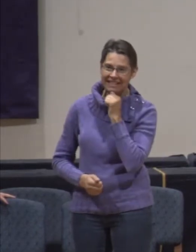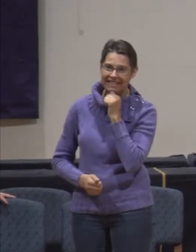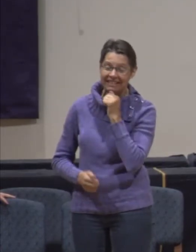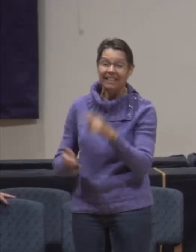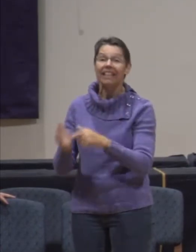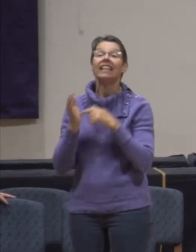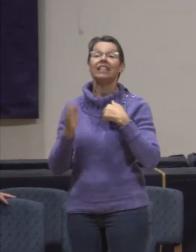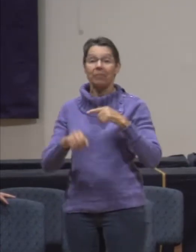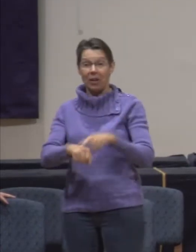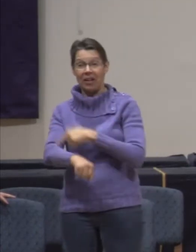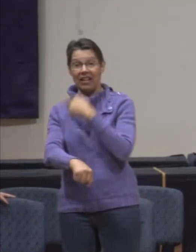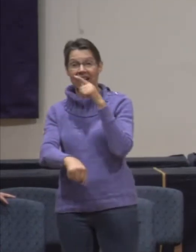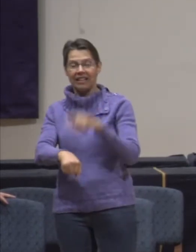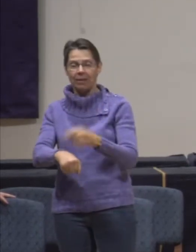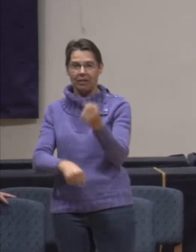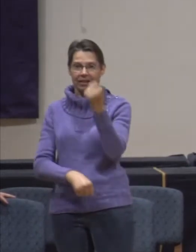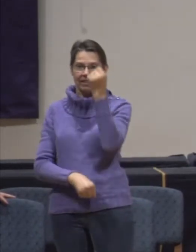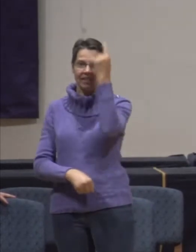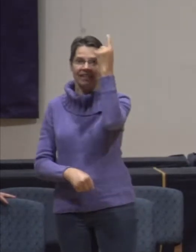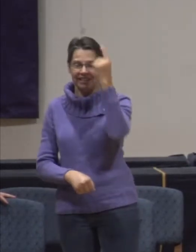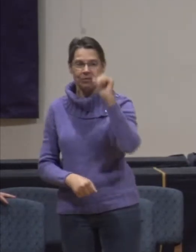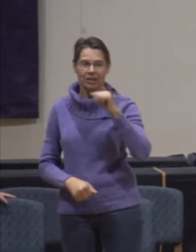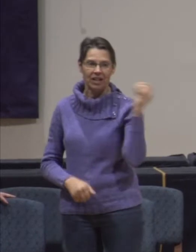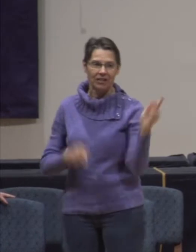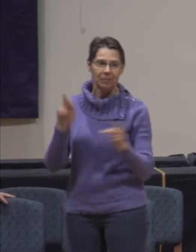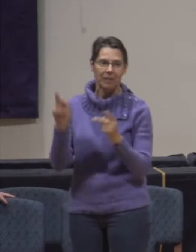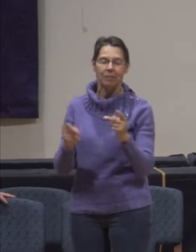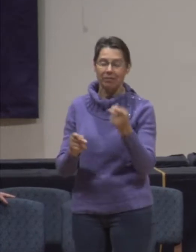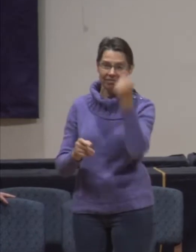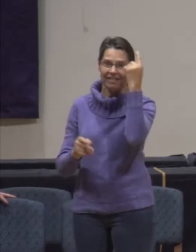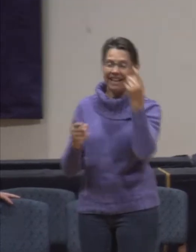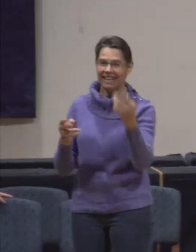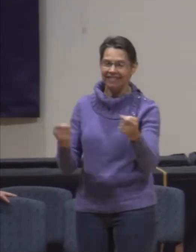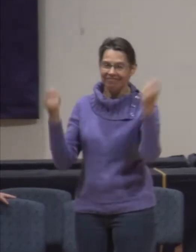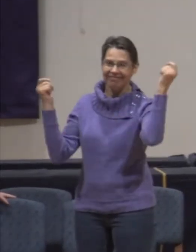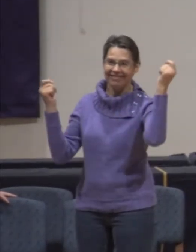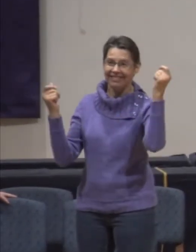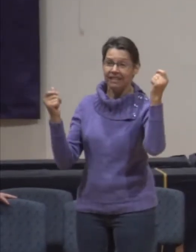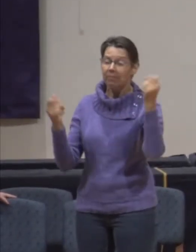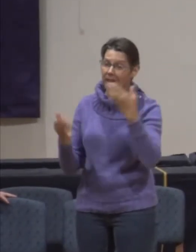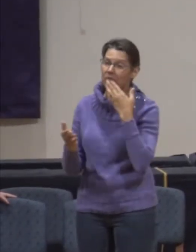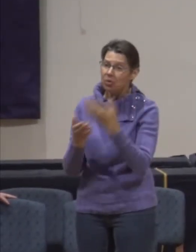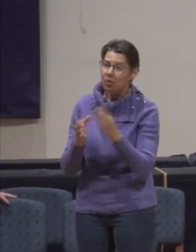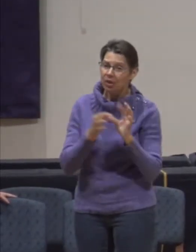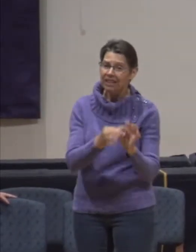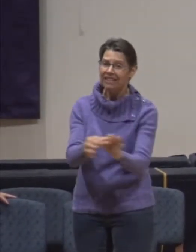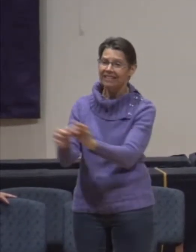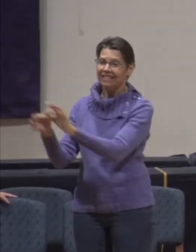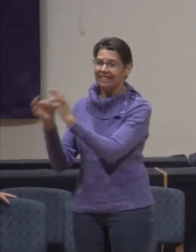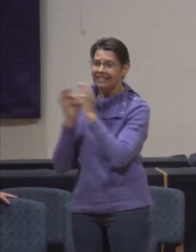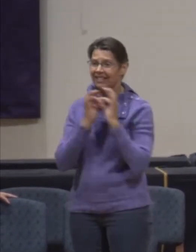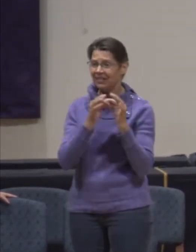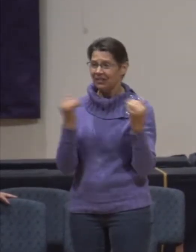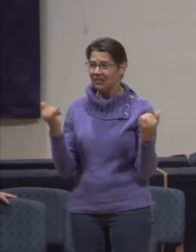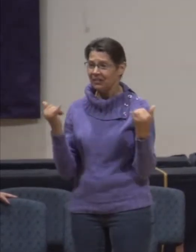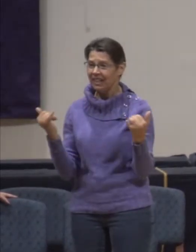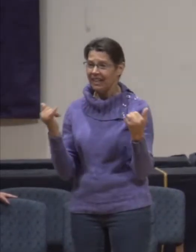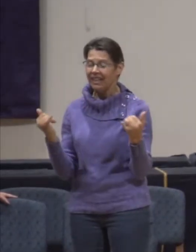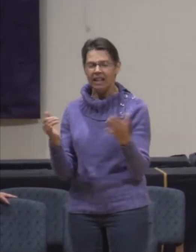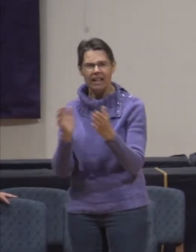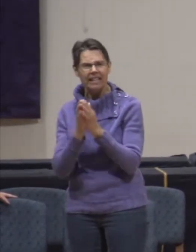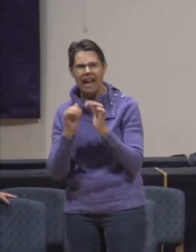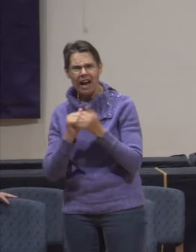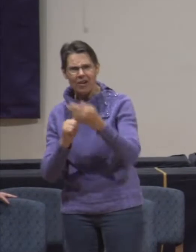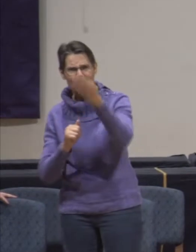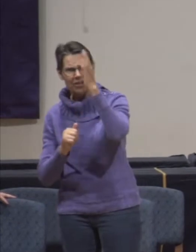a while to catch on to what others kind of leap ahead to. It is good to be together today to ask ourselves how it is that God continues